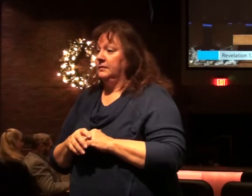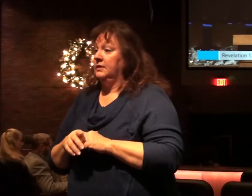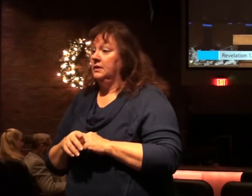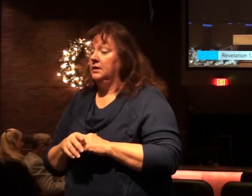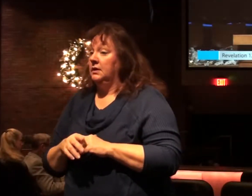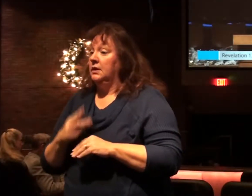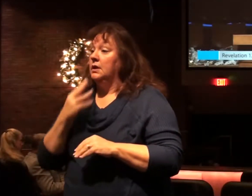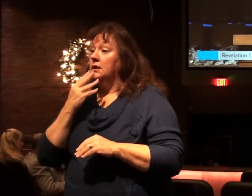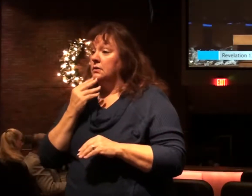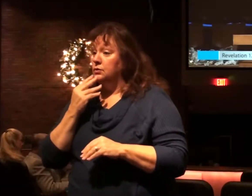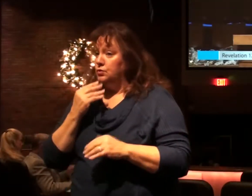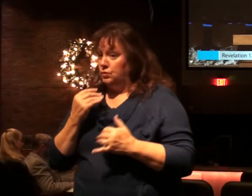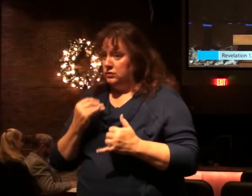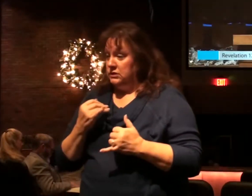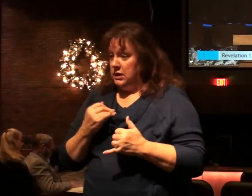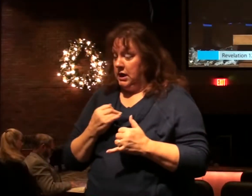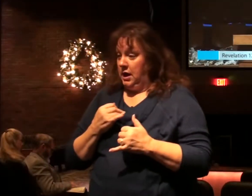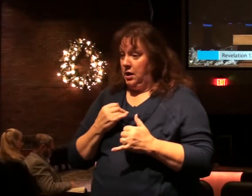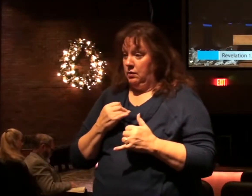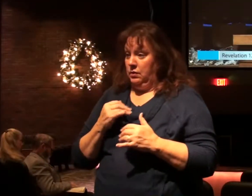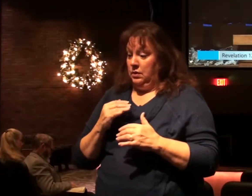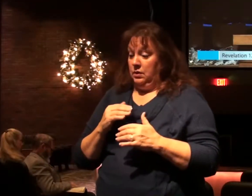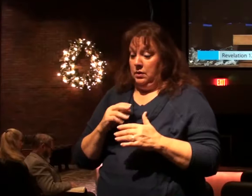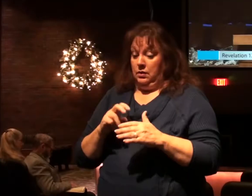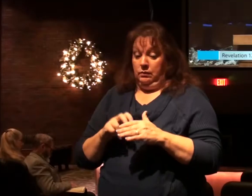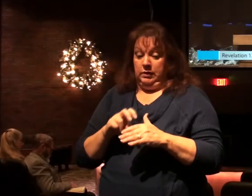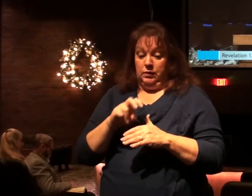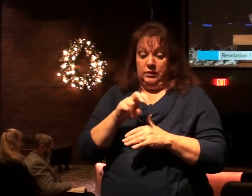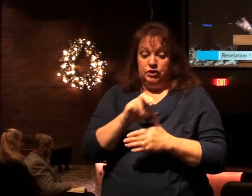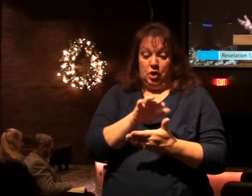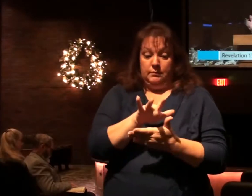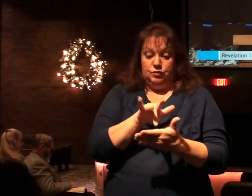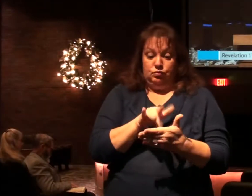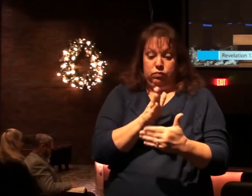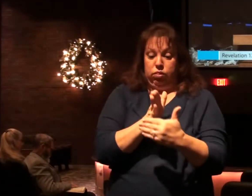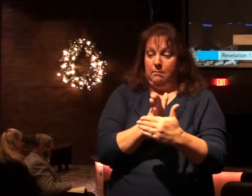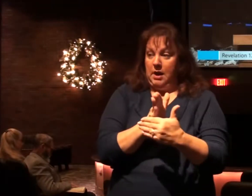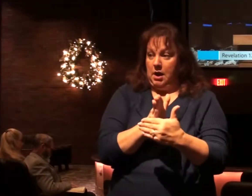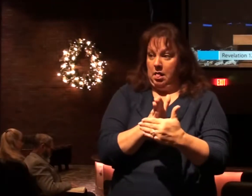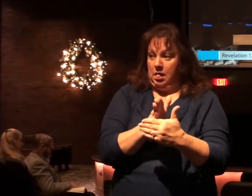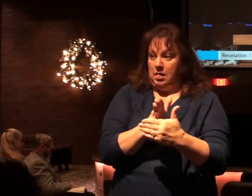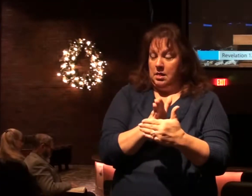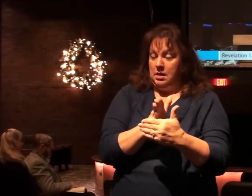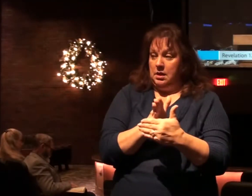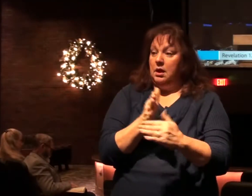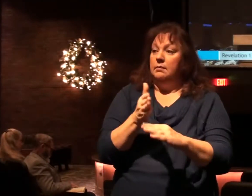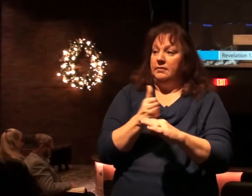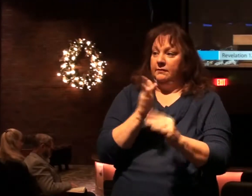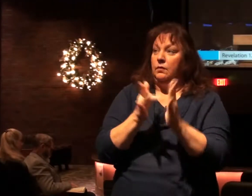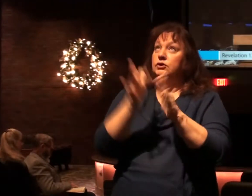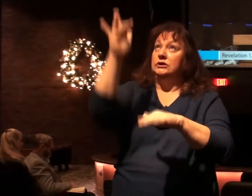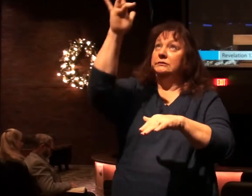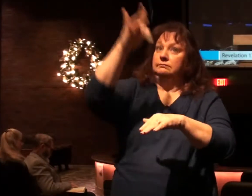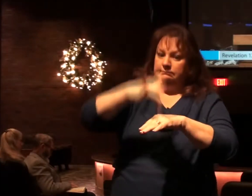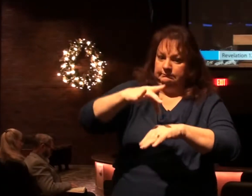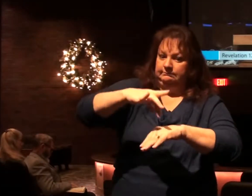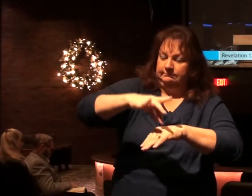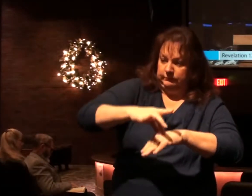Israel, now, when we jump to the middle of this last seven year period in God's program before Christ returns,